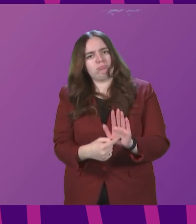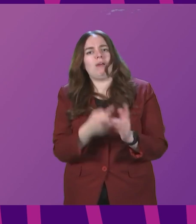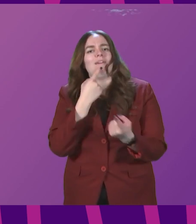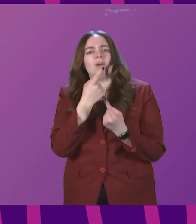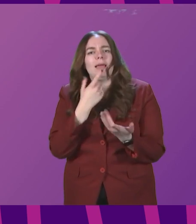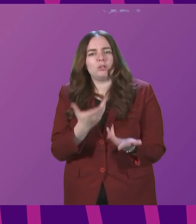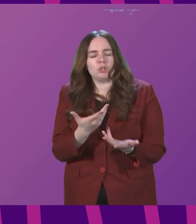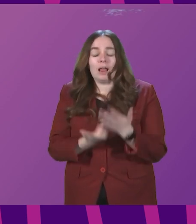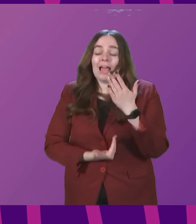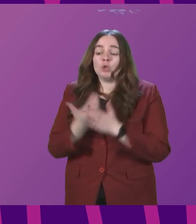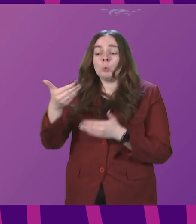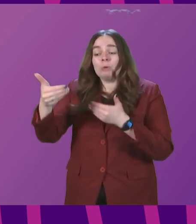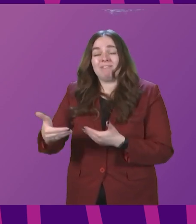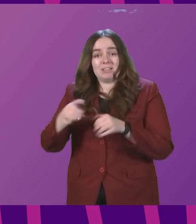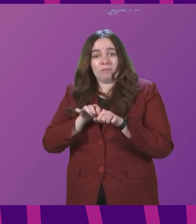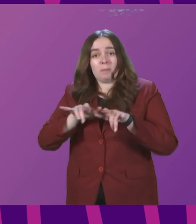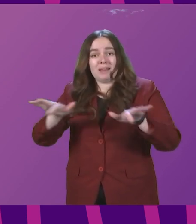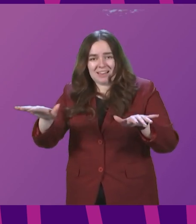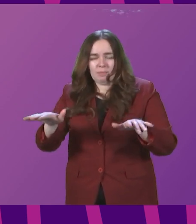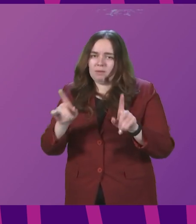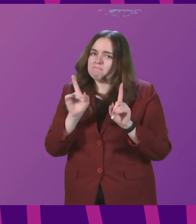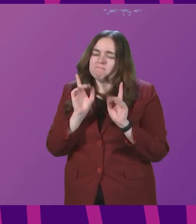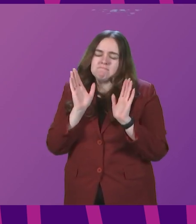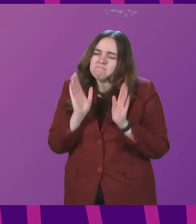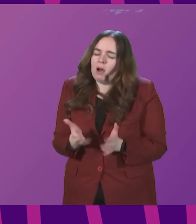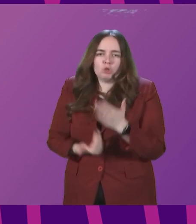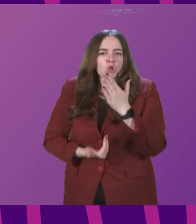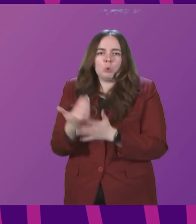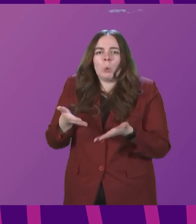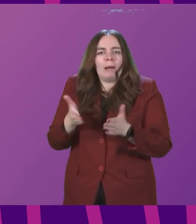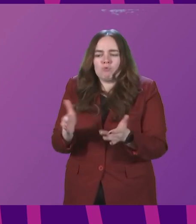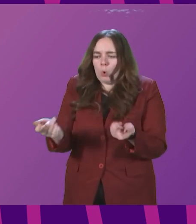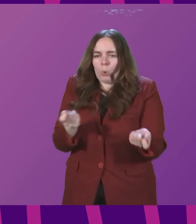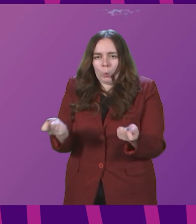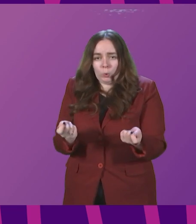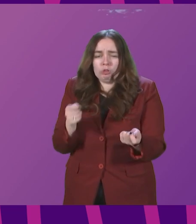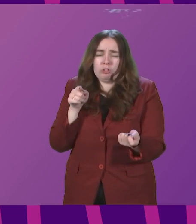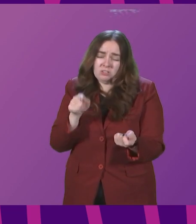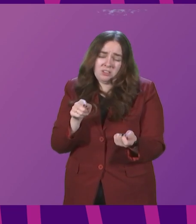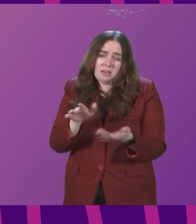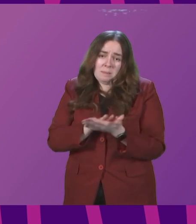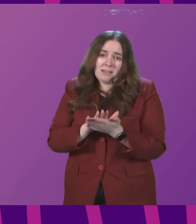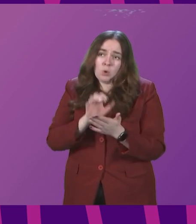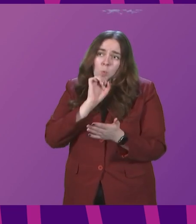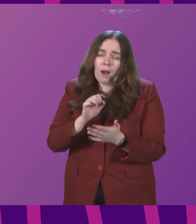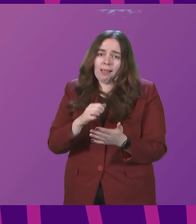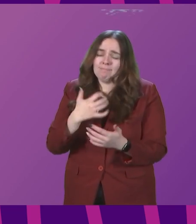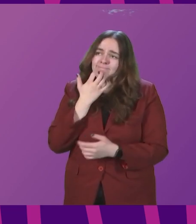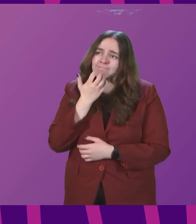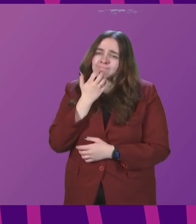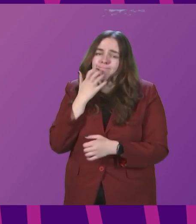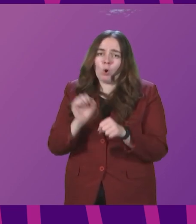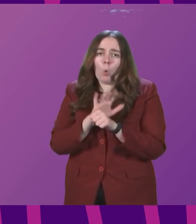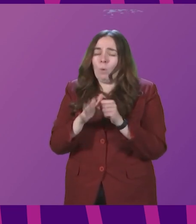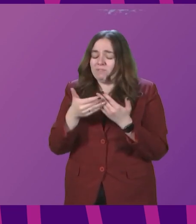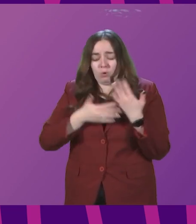A new phase of the pandemic must mean a new approach, one that recognises we will be living with COVID in some form for years to come.